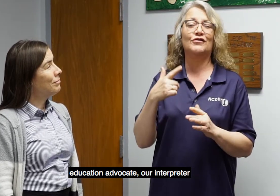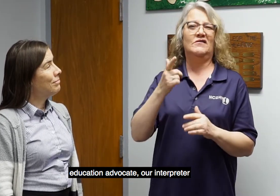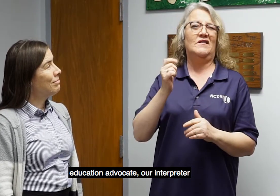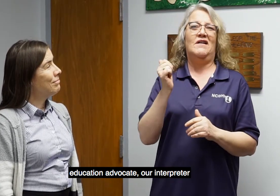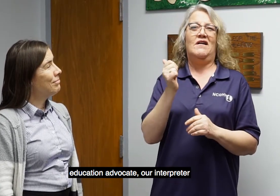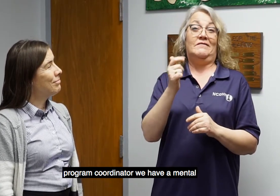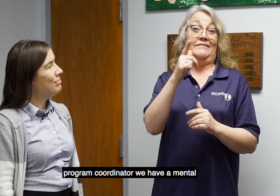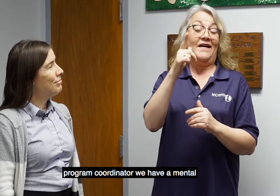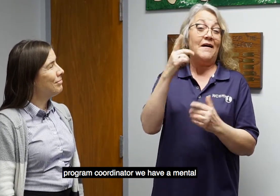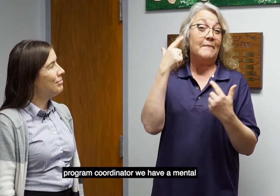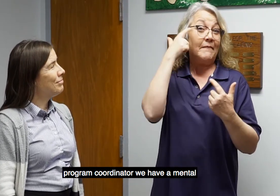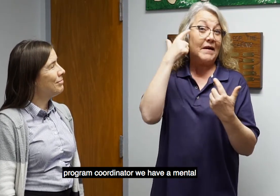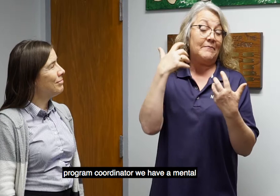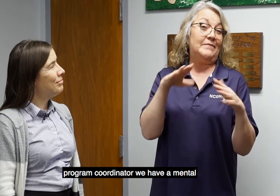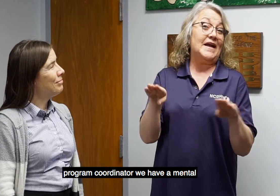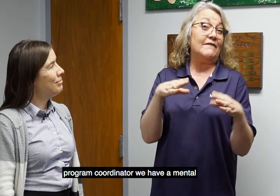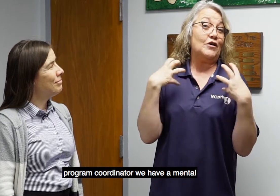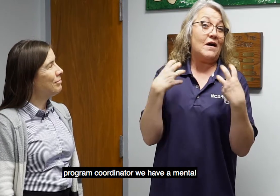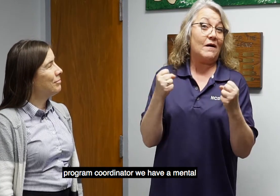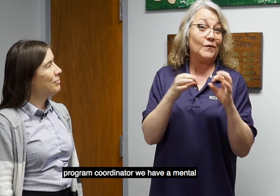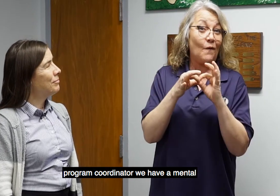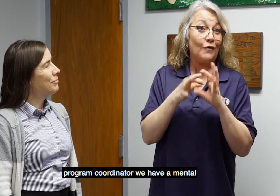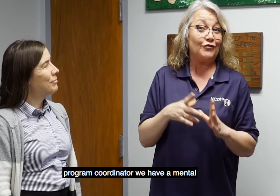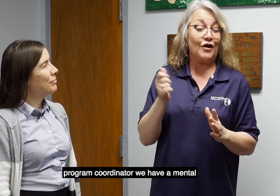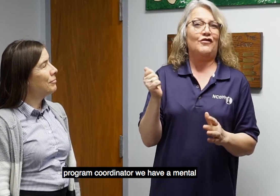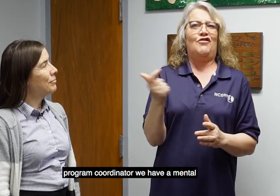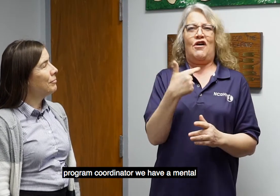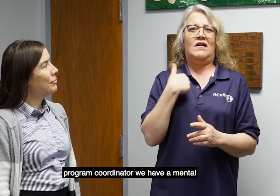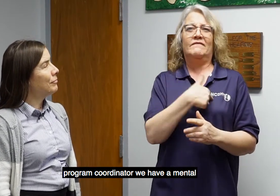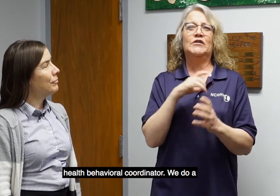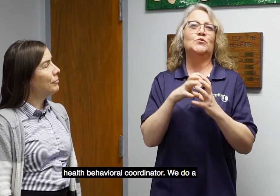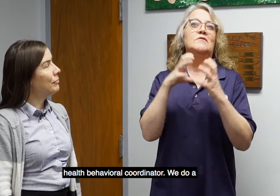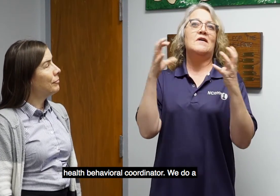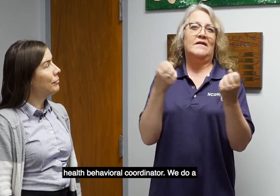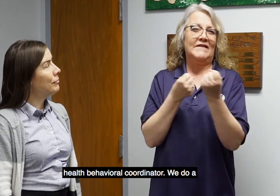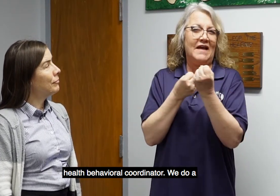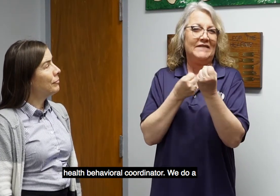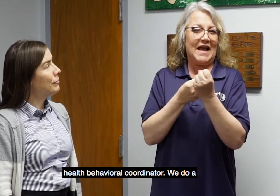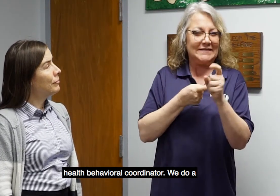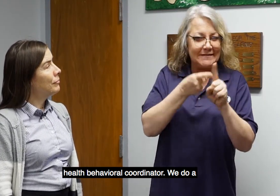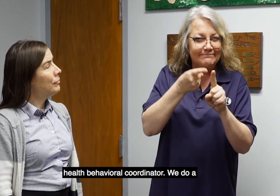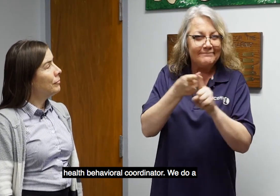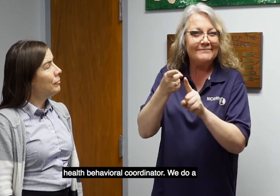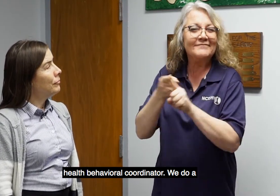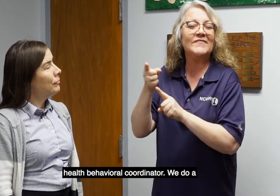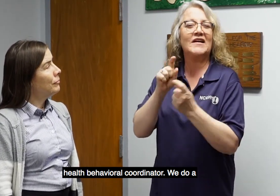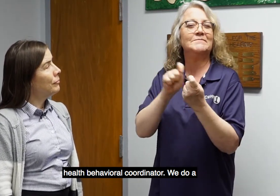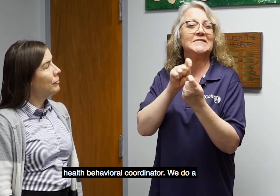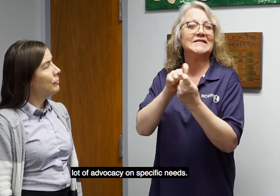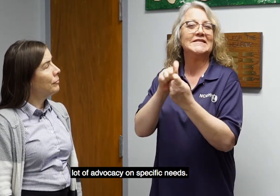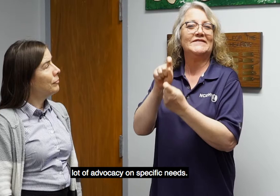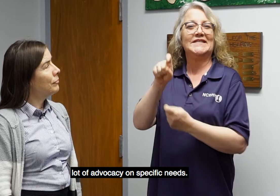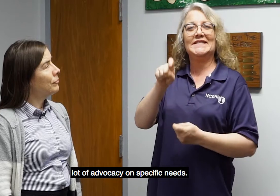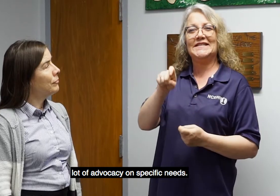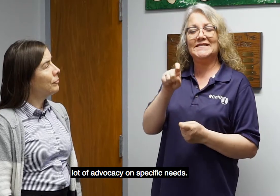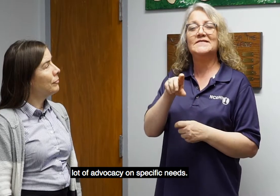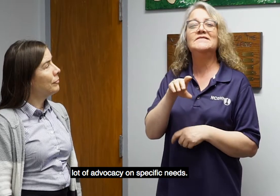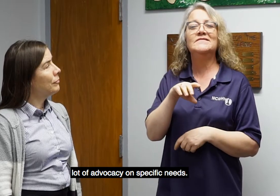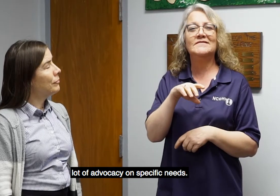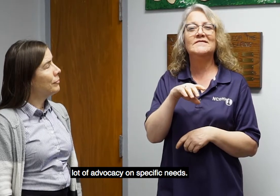program coordinator. We have a mental health behavioral coordinator. We do a lot of advocacy on specific